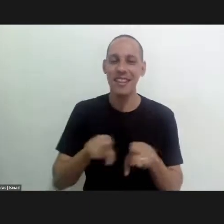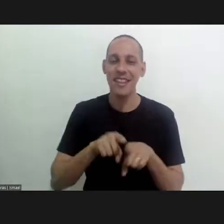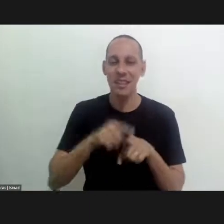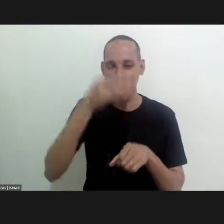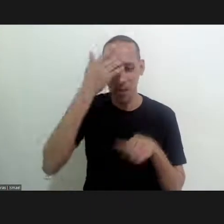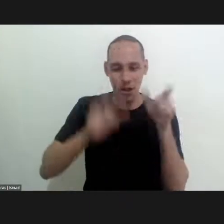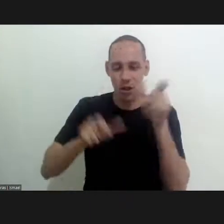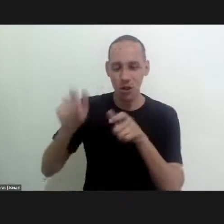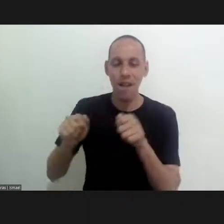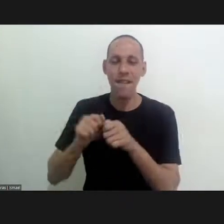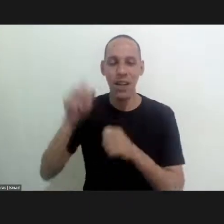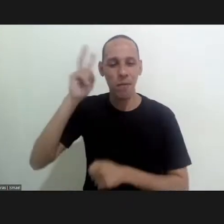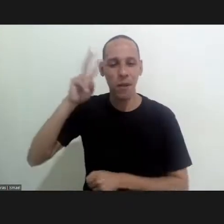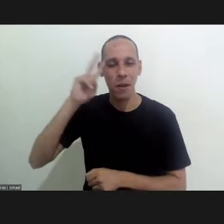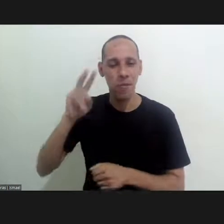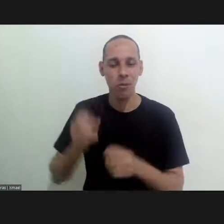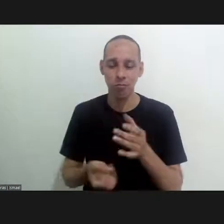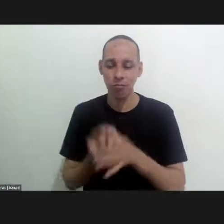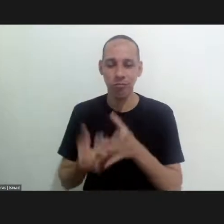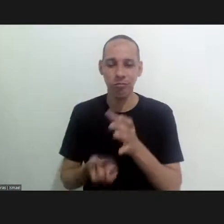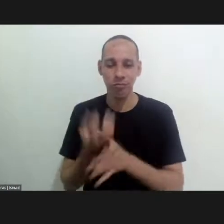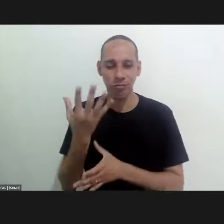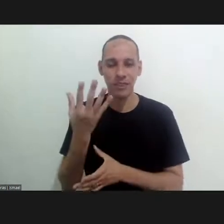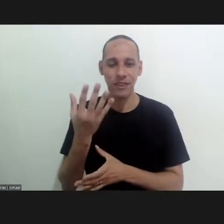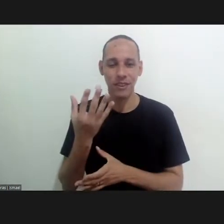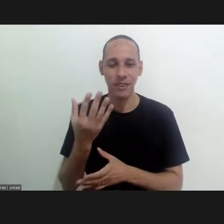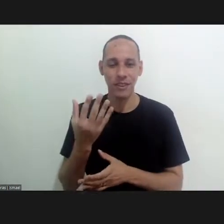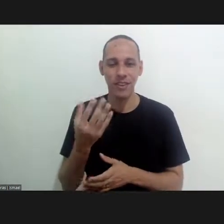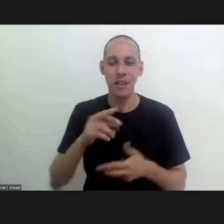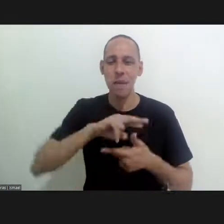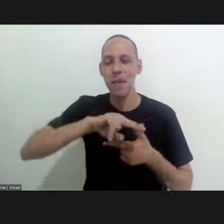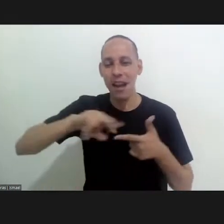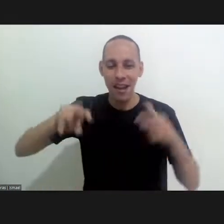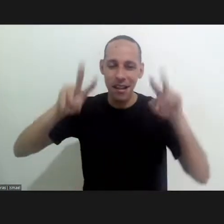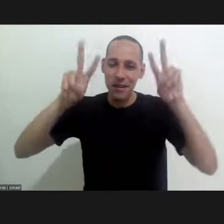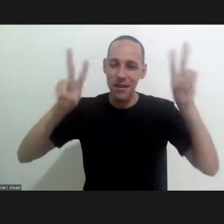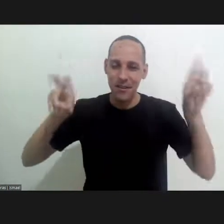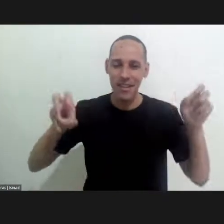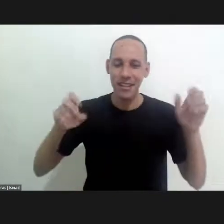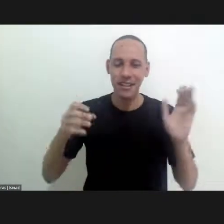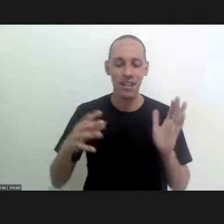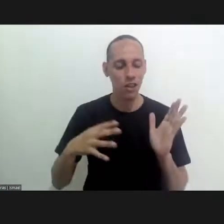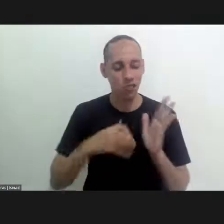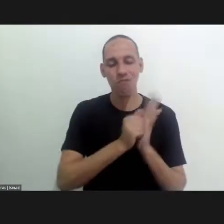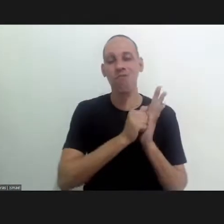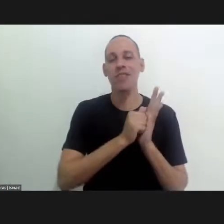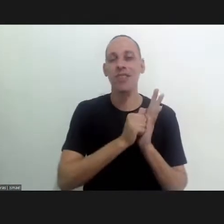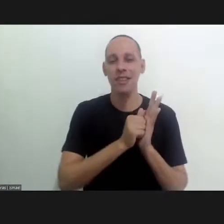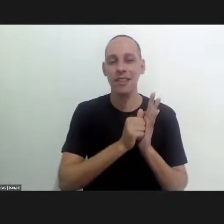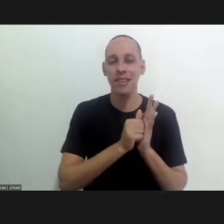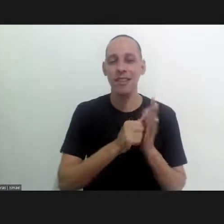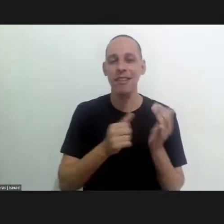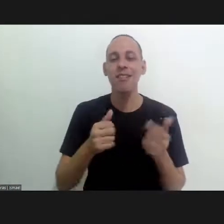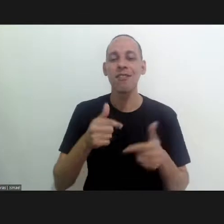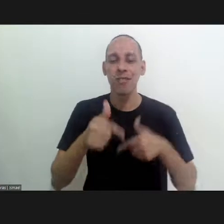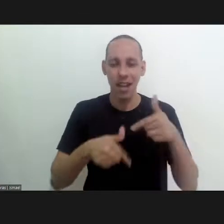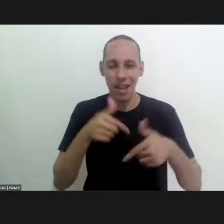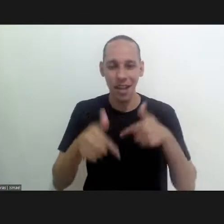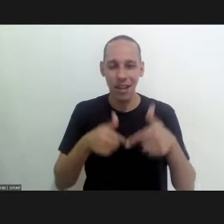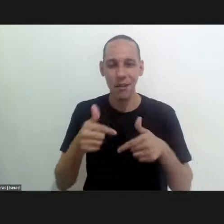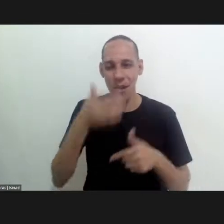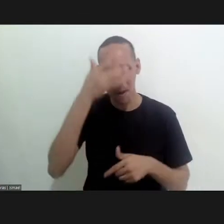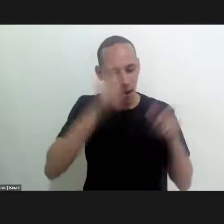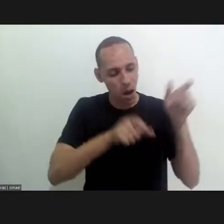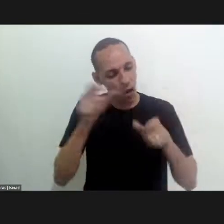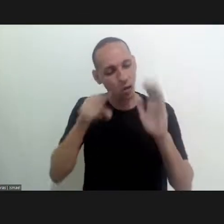institute for this launch of this series which records part